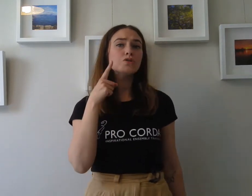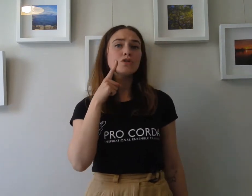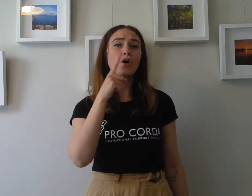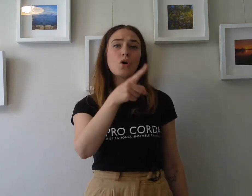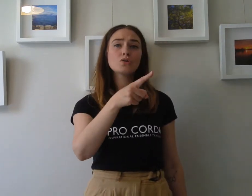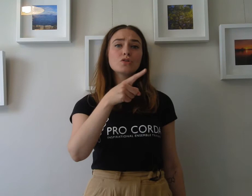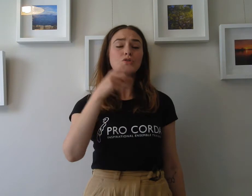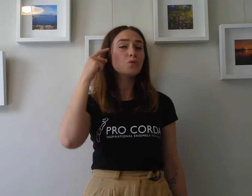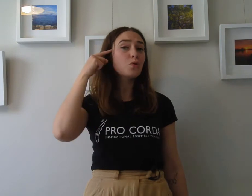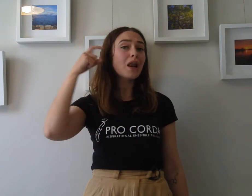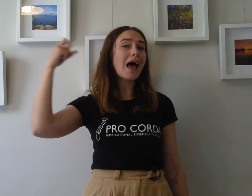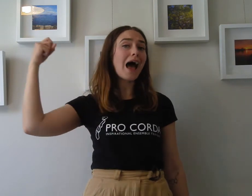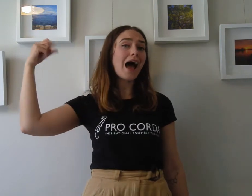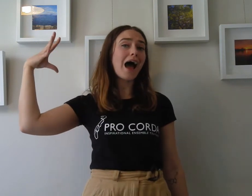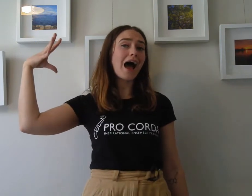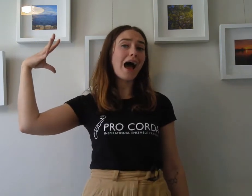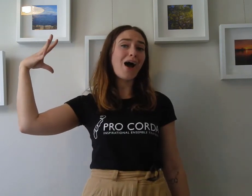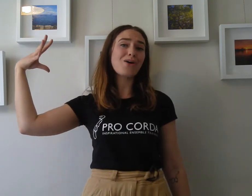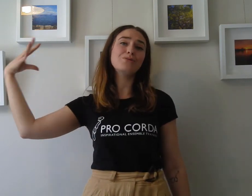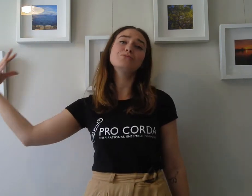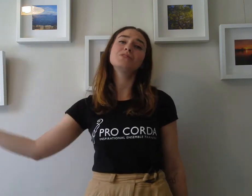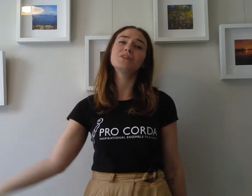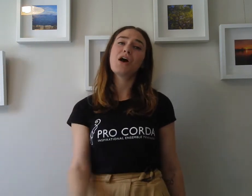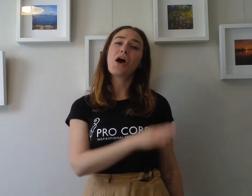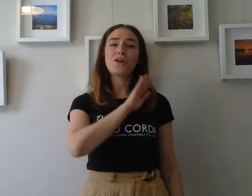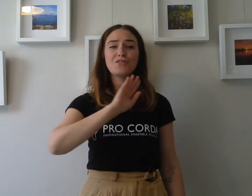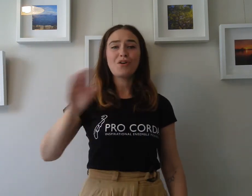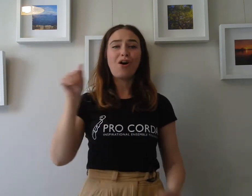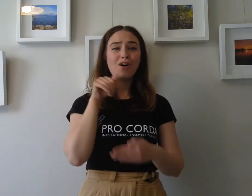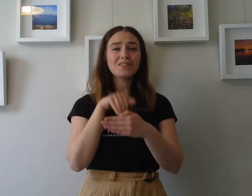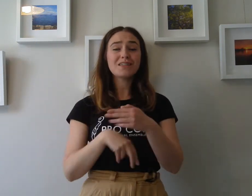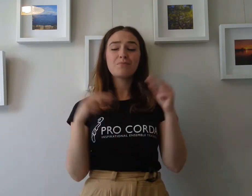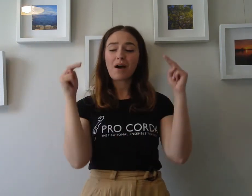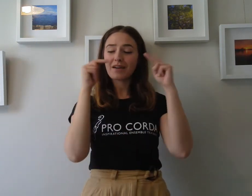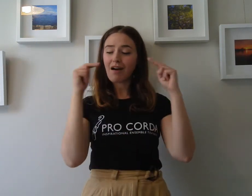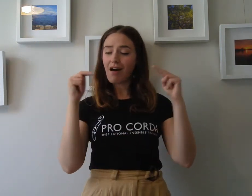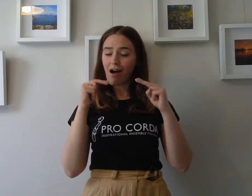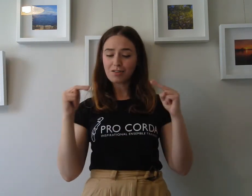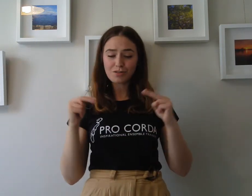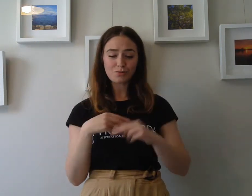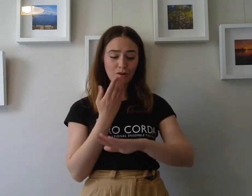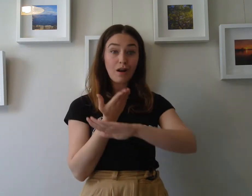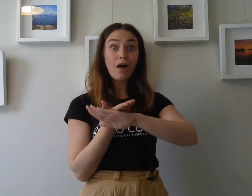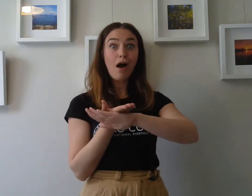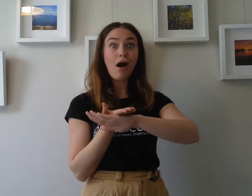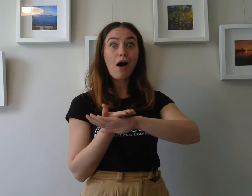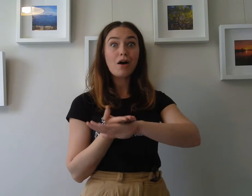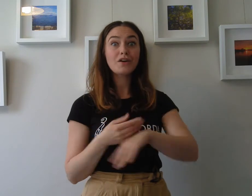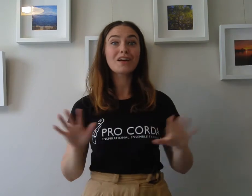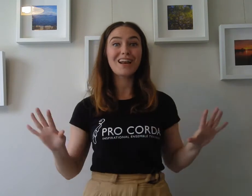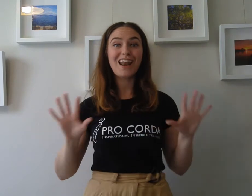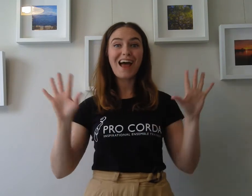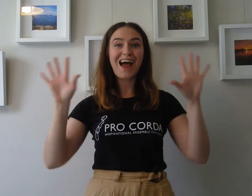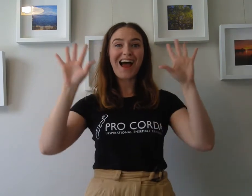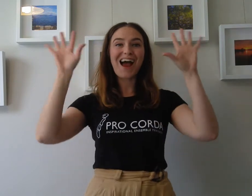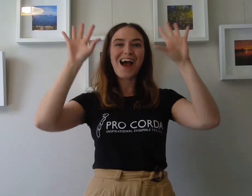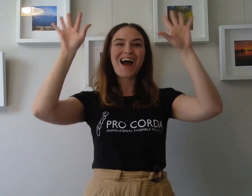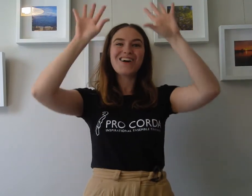talks too loud Not in my castle on a cloud